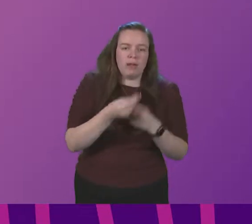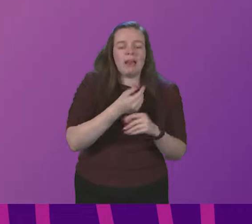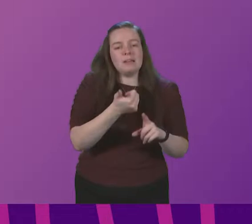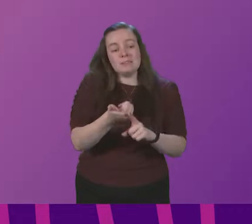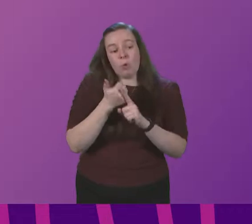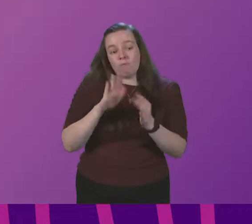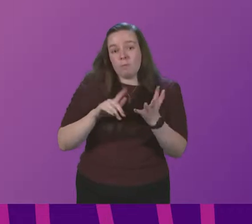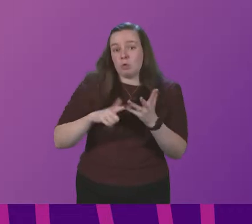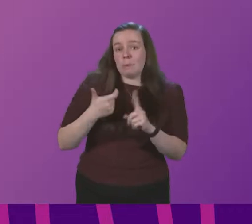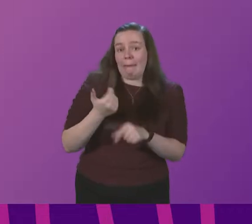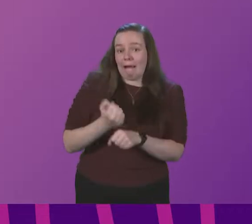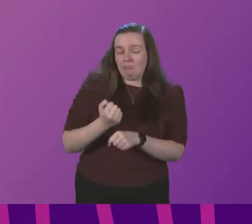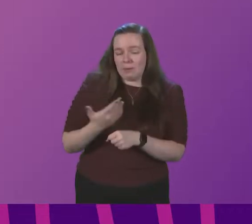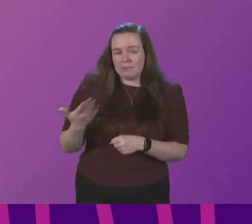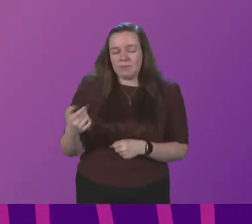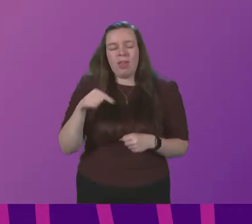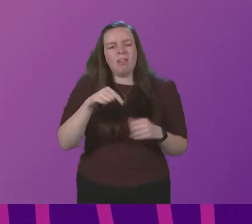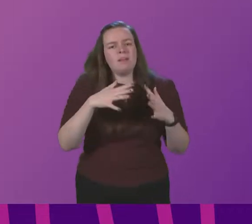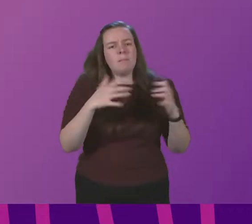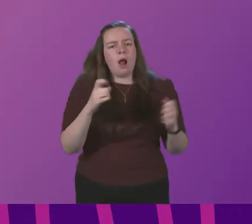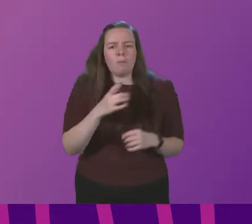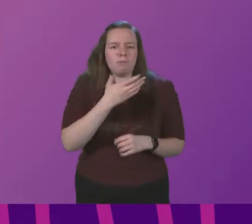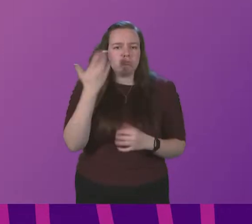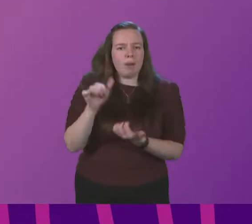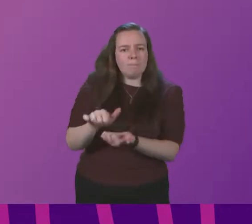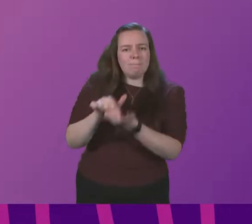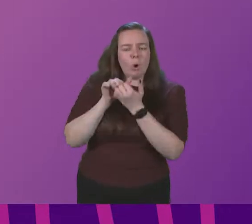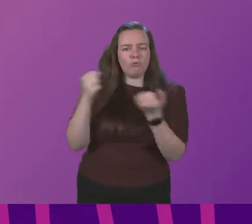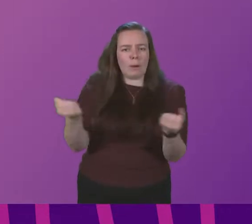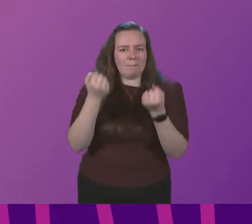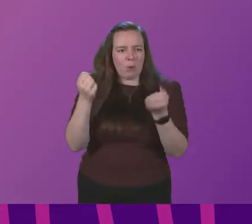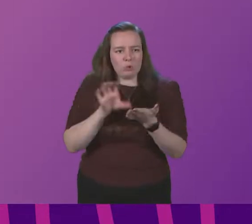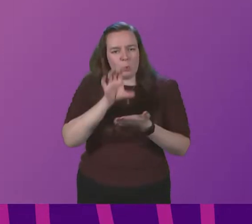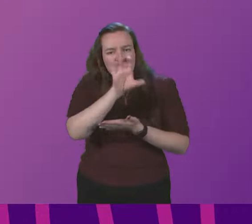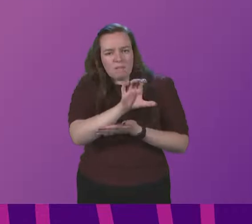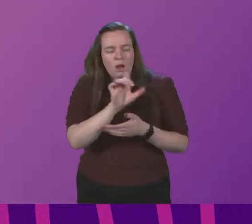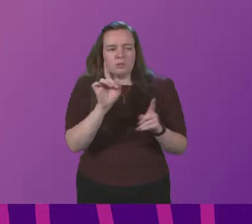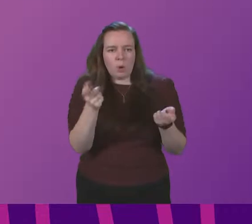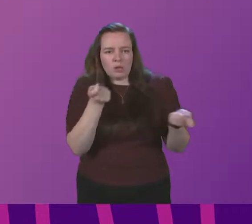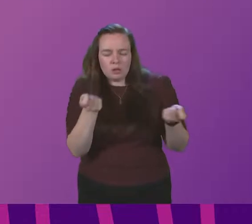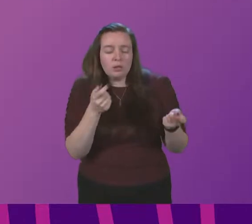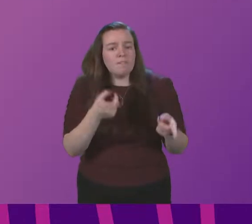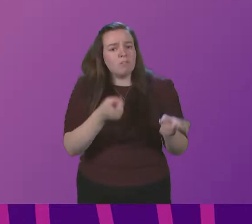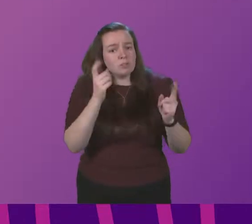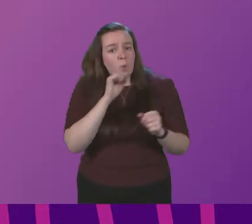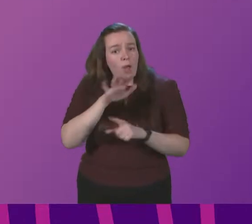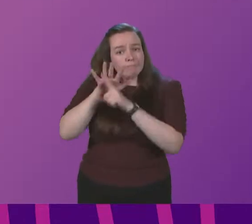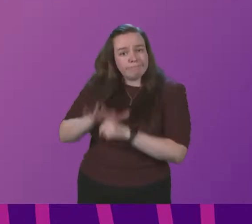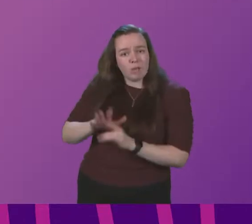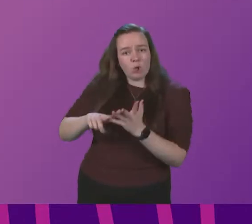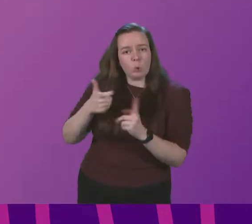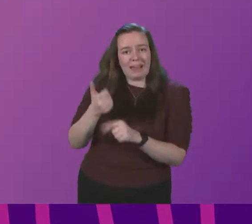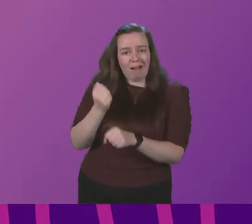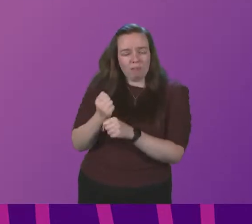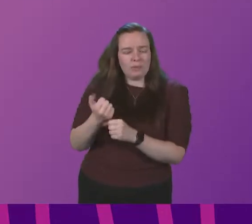from the UK Government given this Parliament does not have borrowing powers to fund the kind of response required will the First Minister press the UK Government to advise this